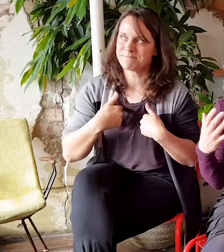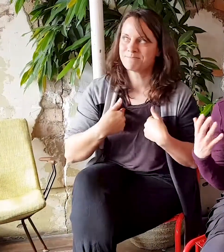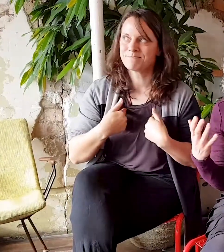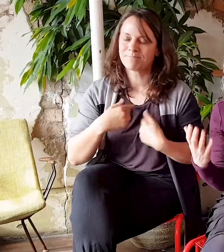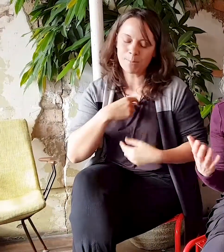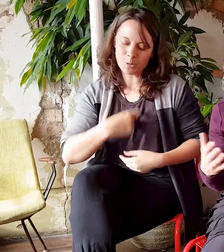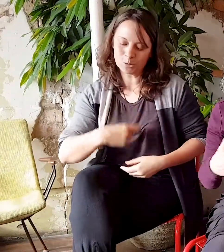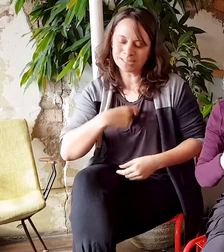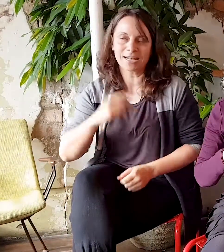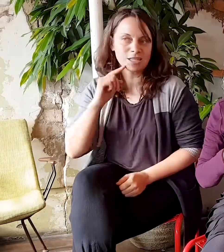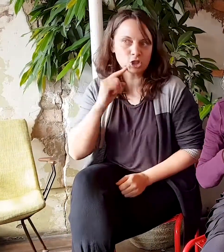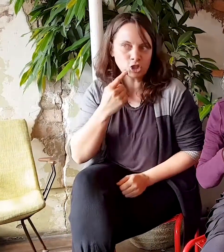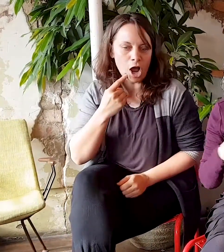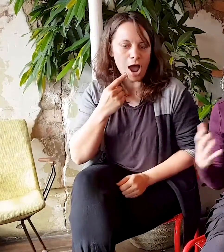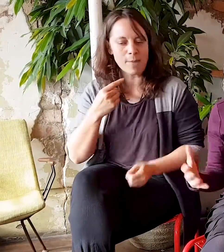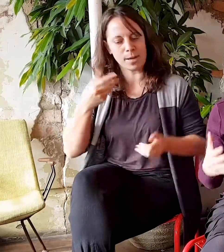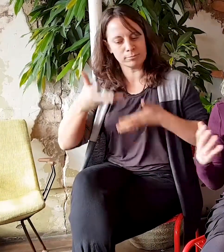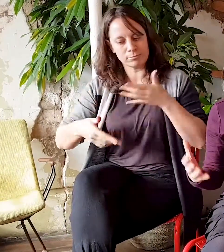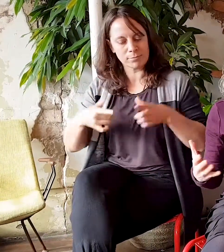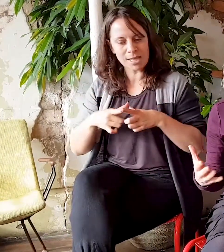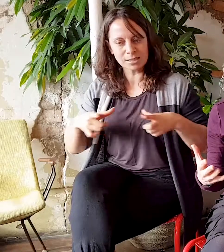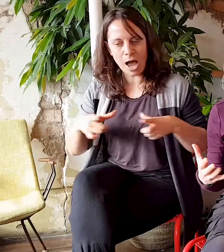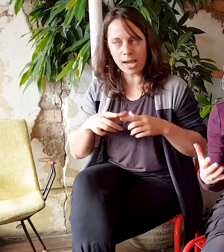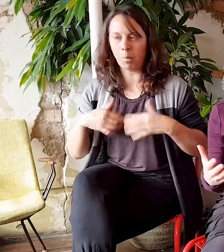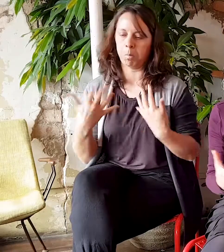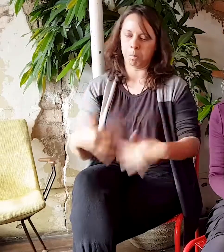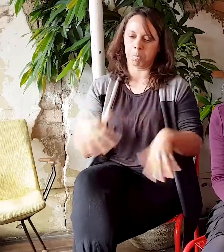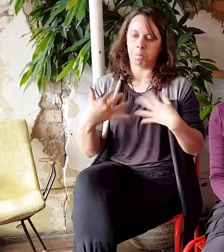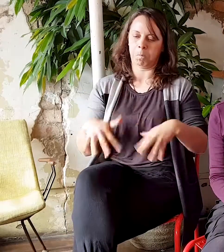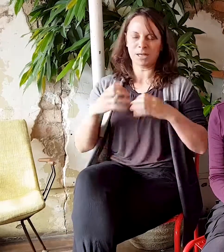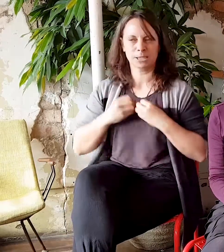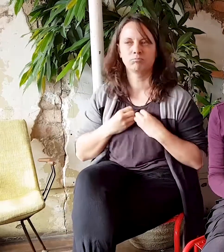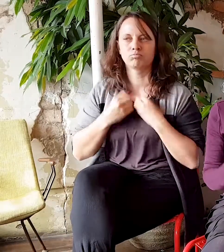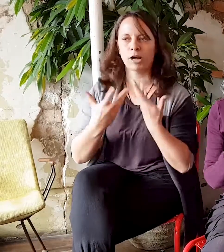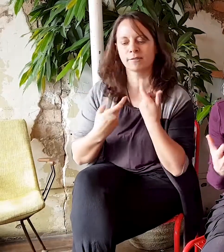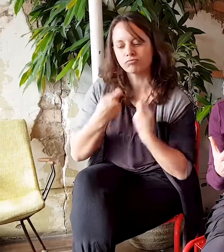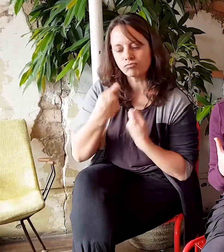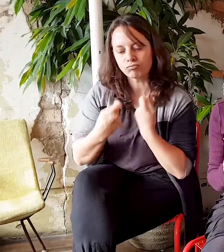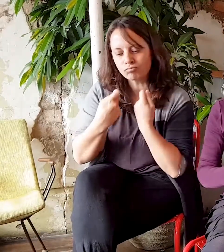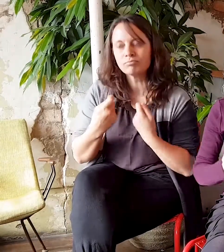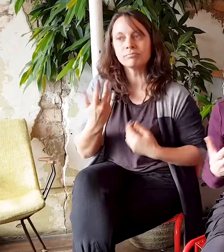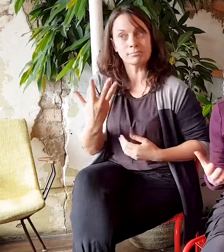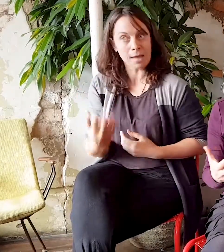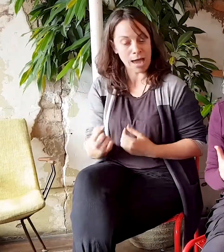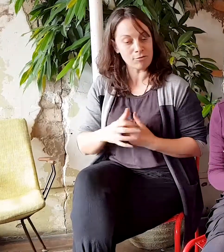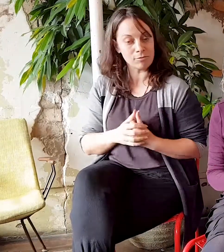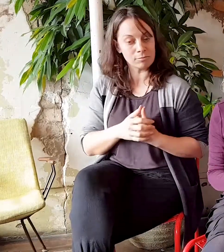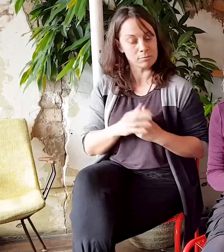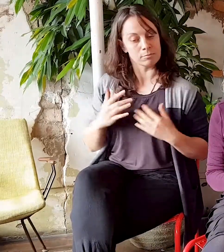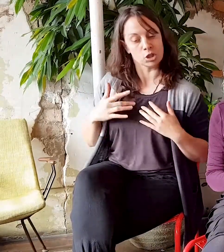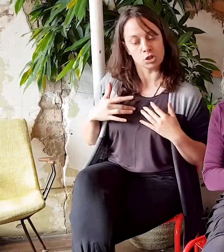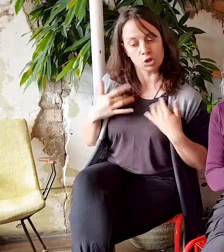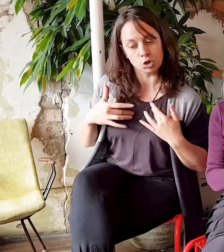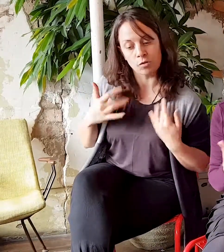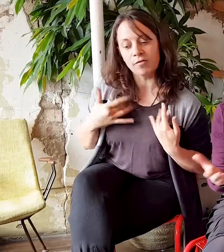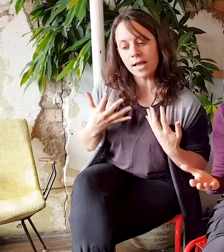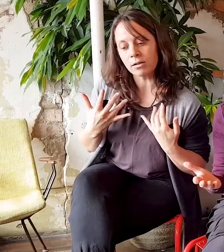sign language is, you know, very expressive. Yes. Do you think you've become more confident as a result